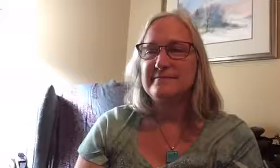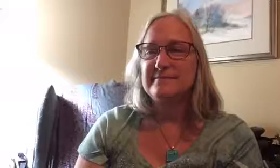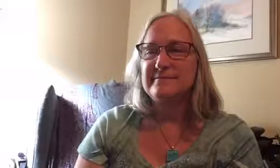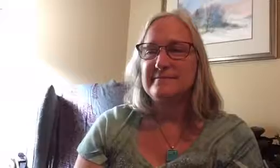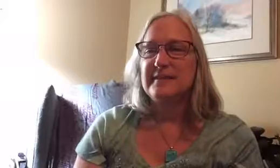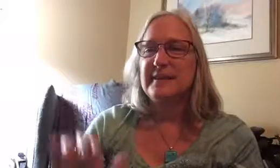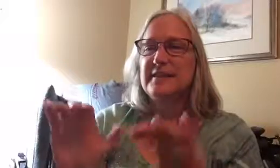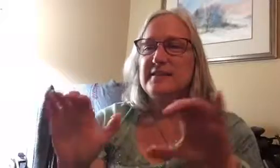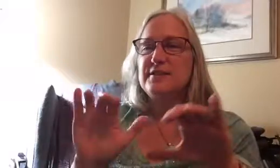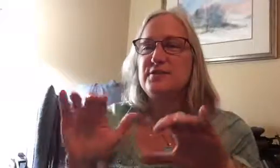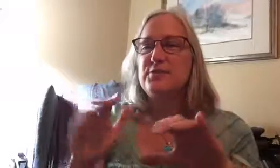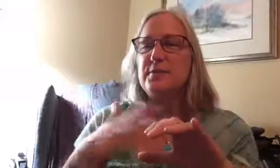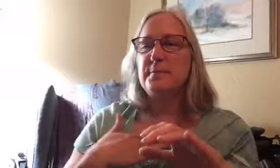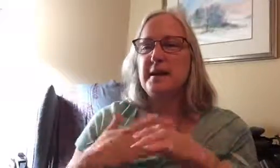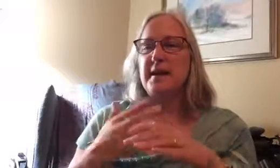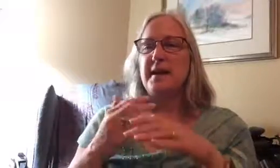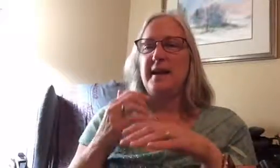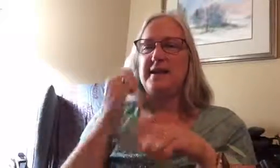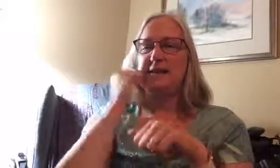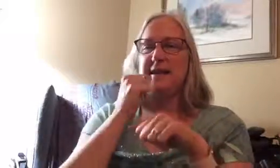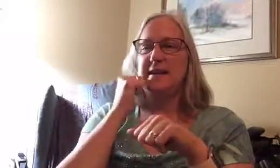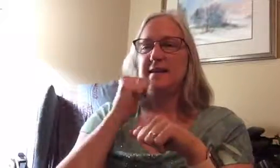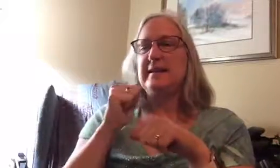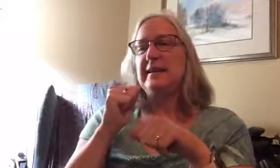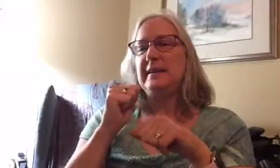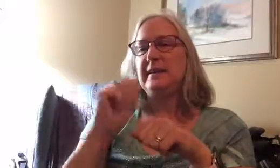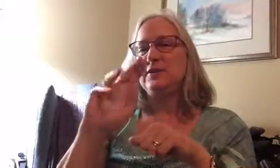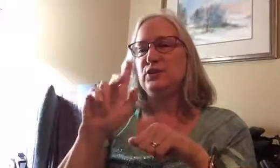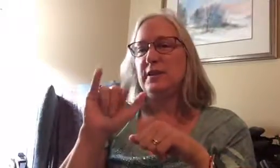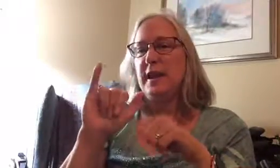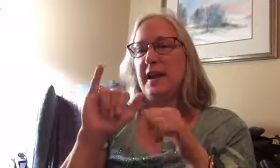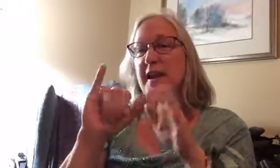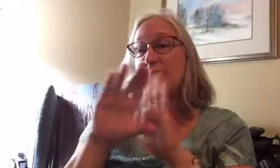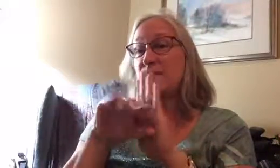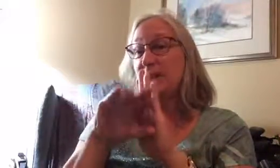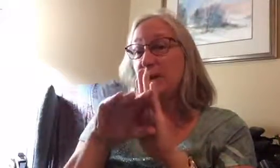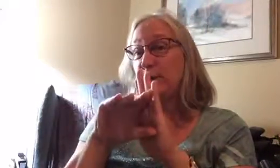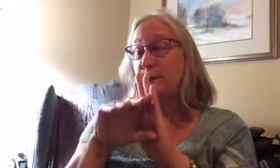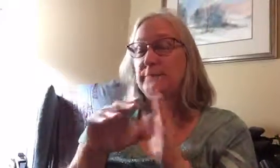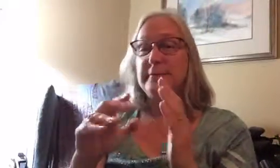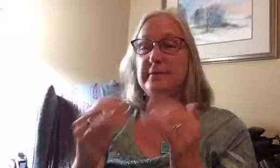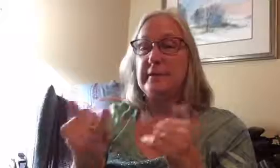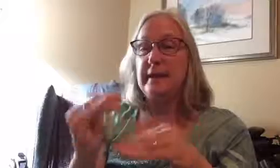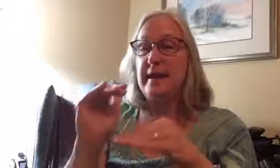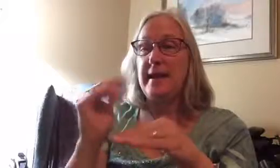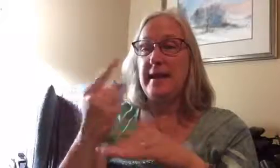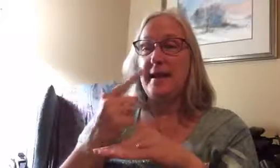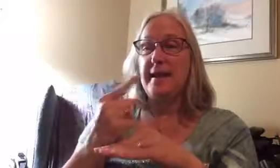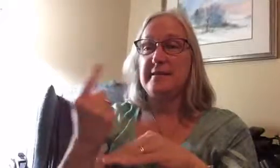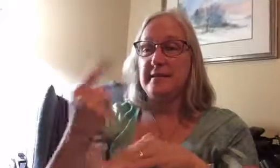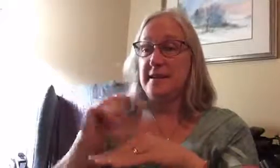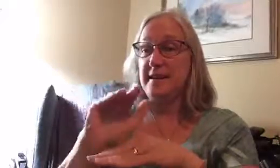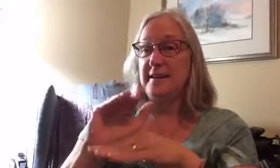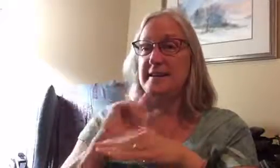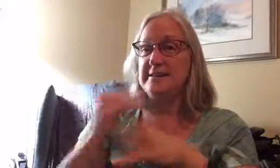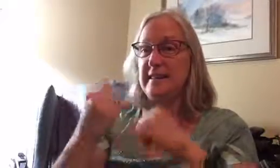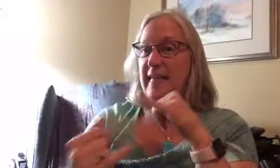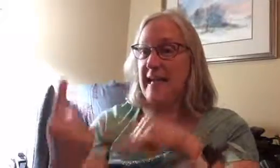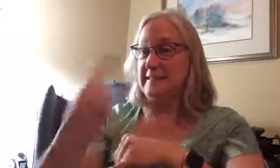hey just doing my daily july video today tonight is the last